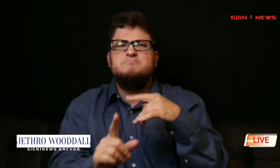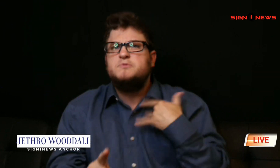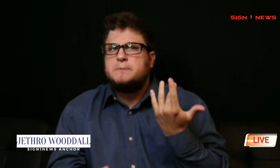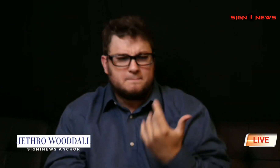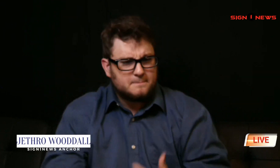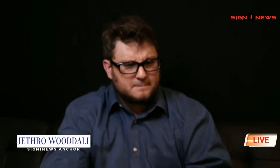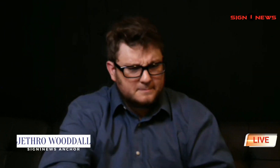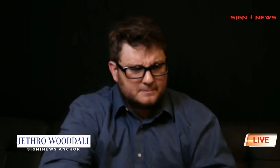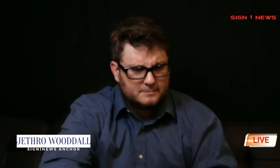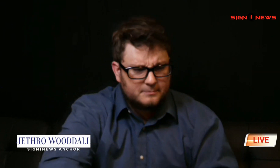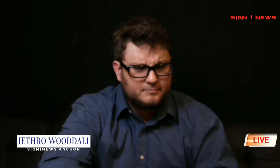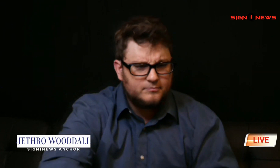headlines today.